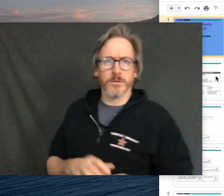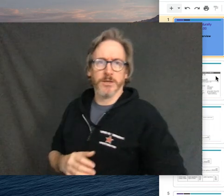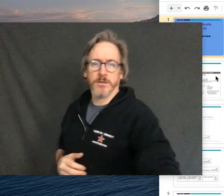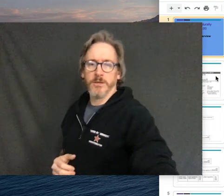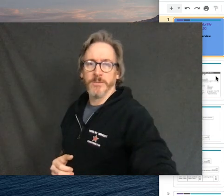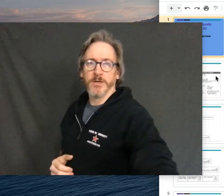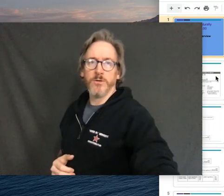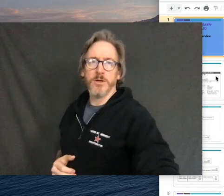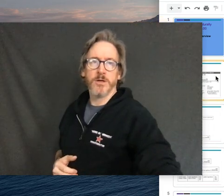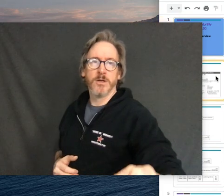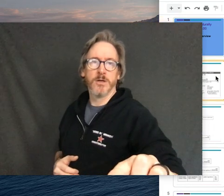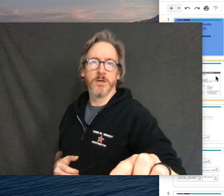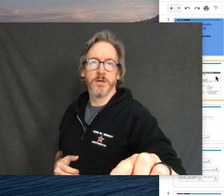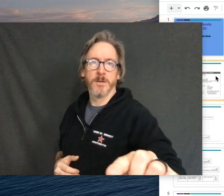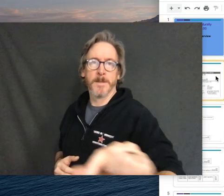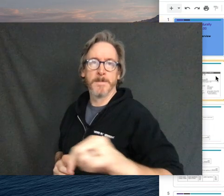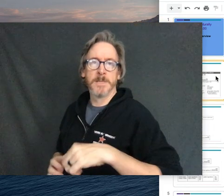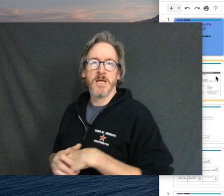So here we go.